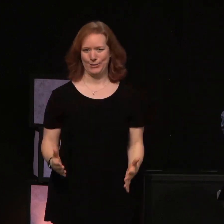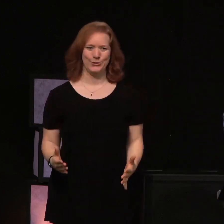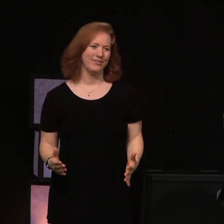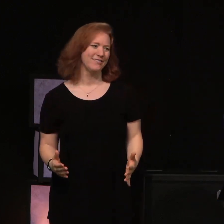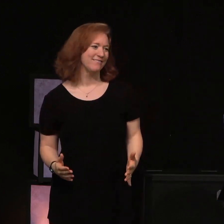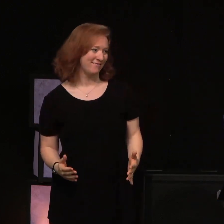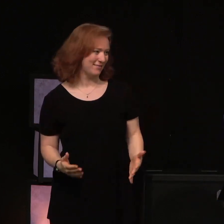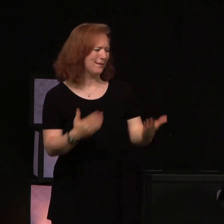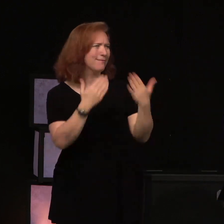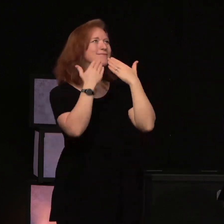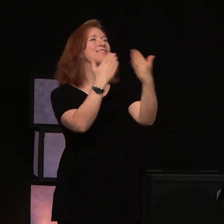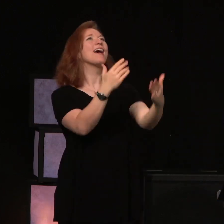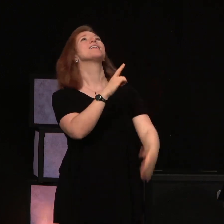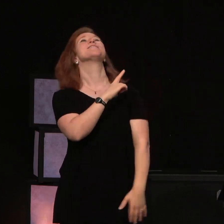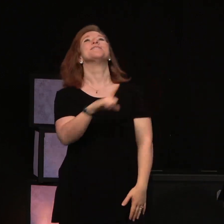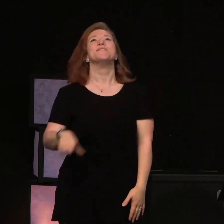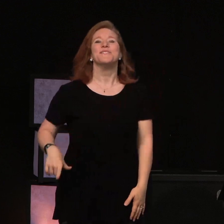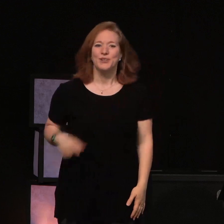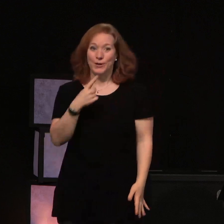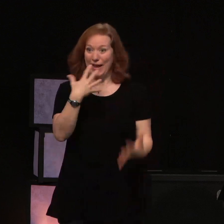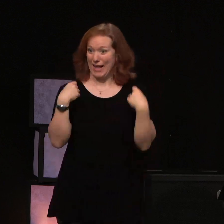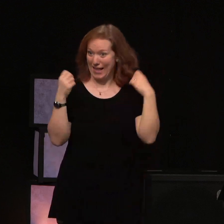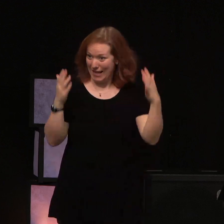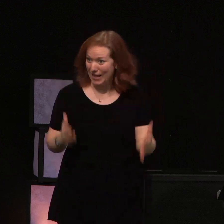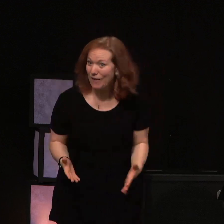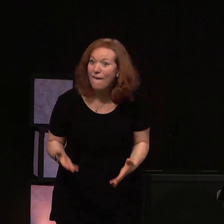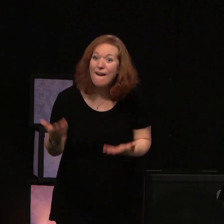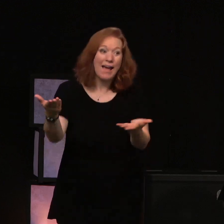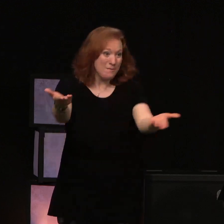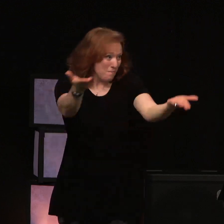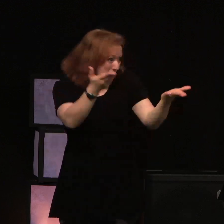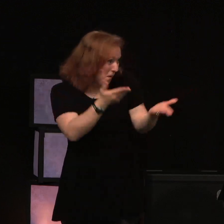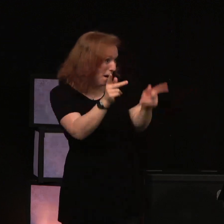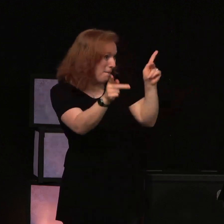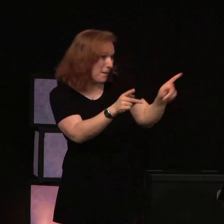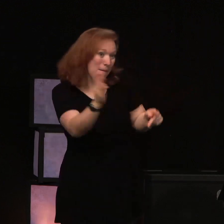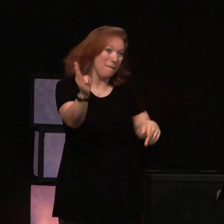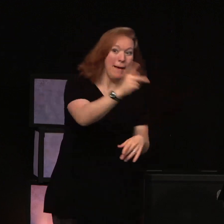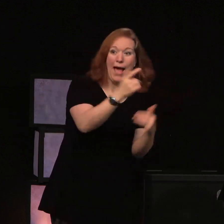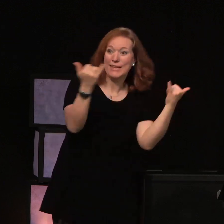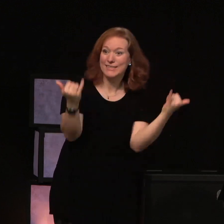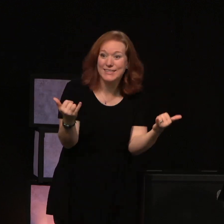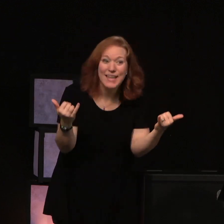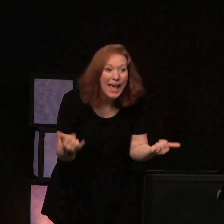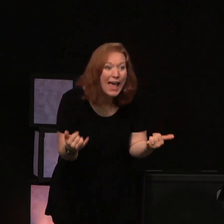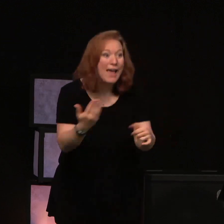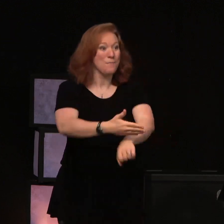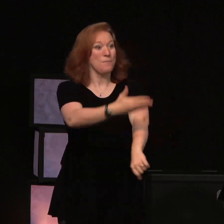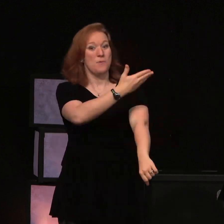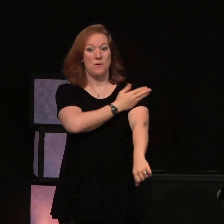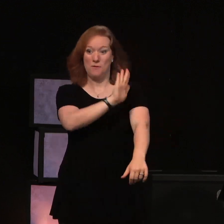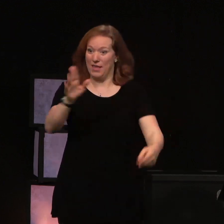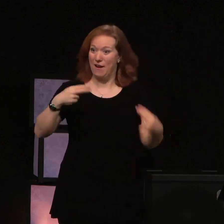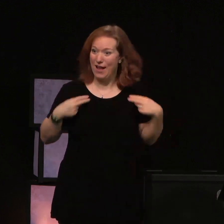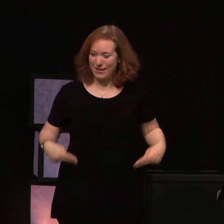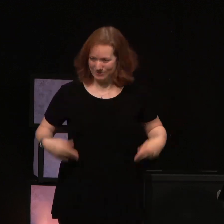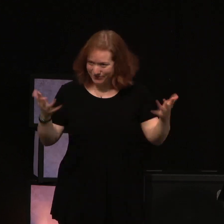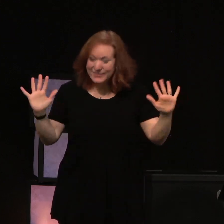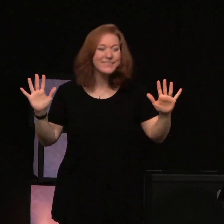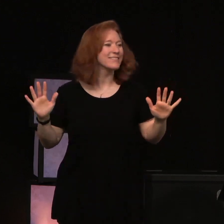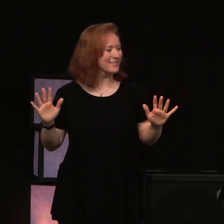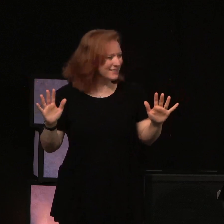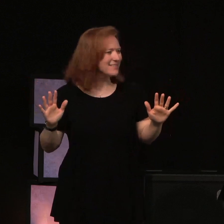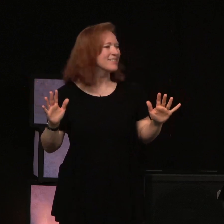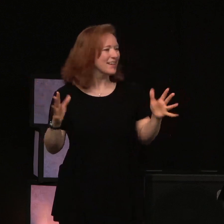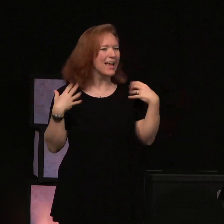And thank the Lord our healer has brought some folks back to be with us today, this very day. And our healer